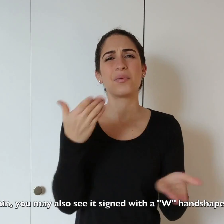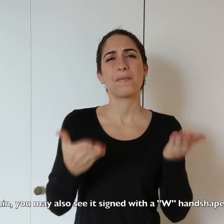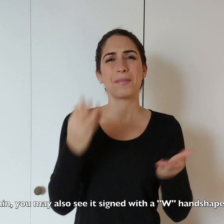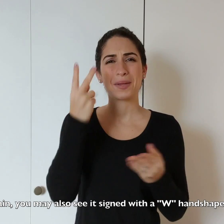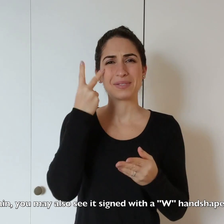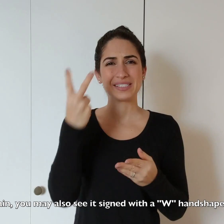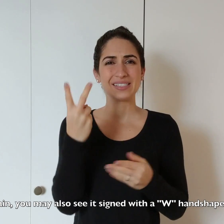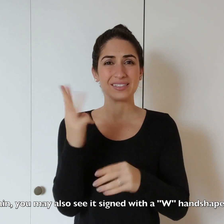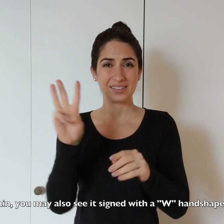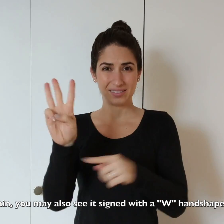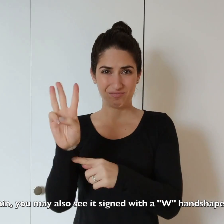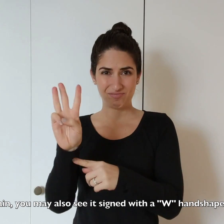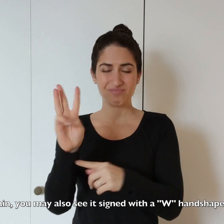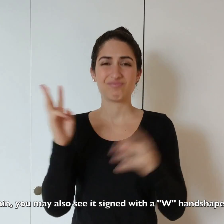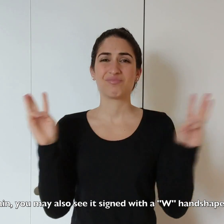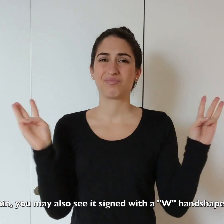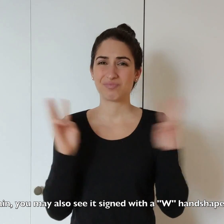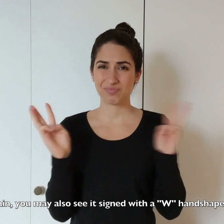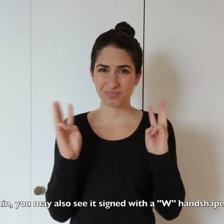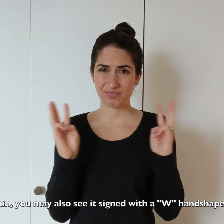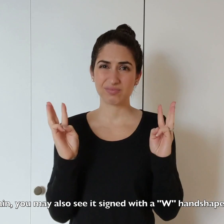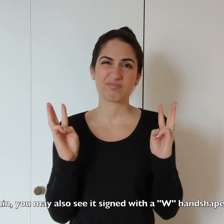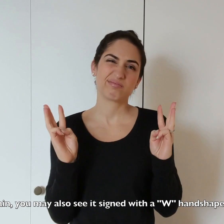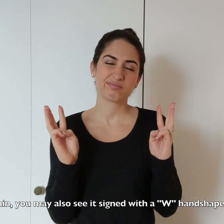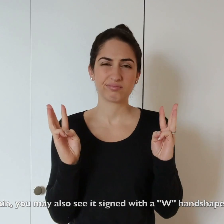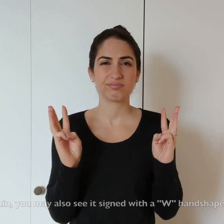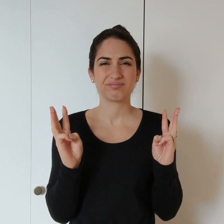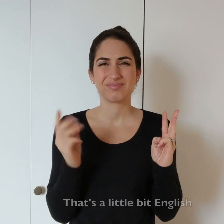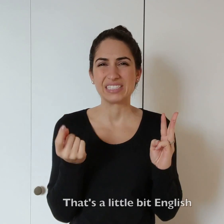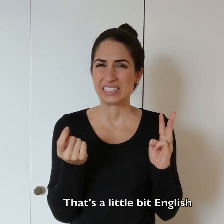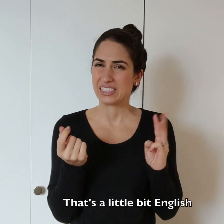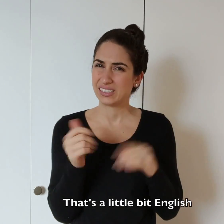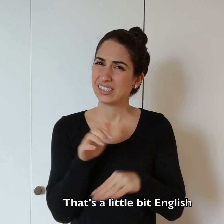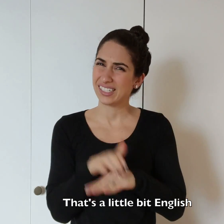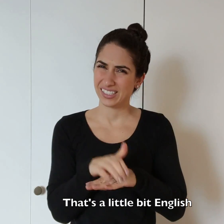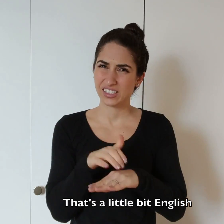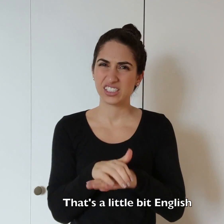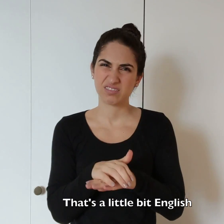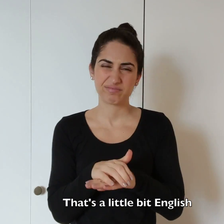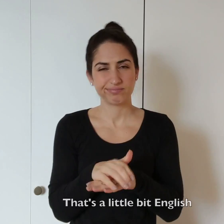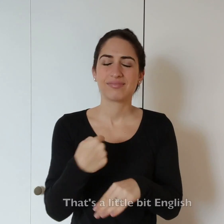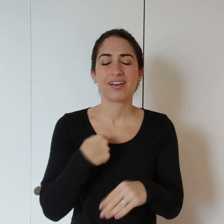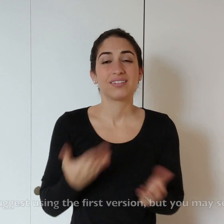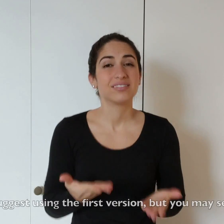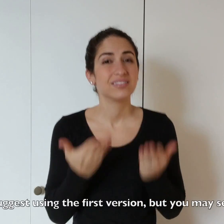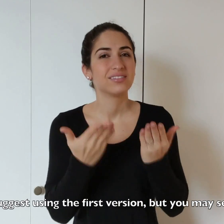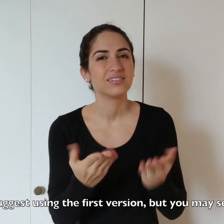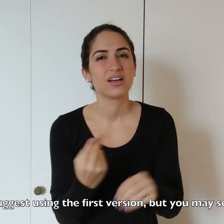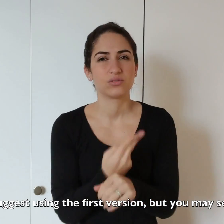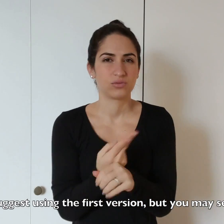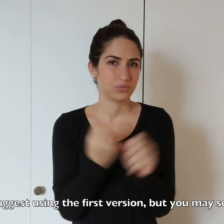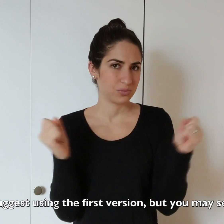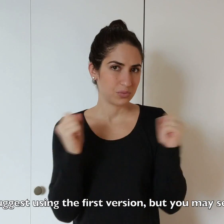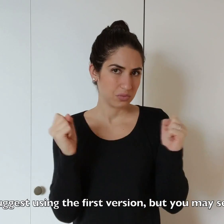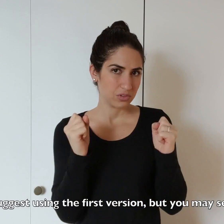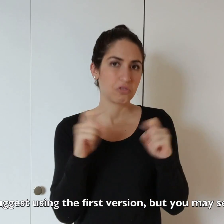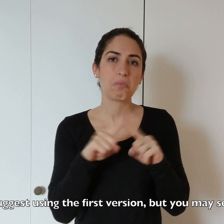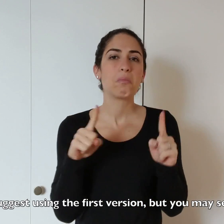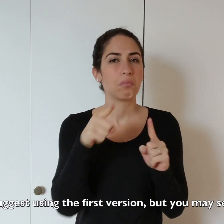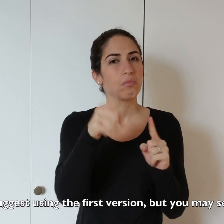And again, you may also see it with the W handshape. Winter. It's a little English. I suggest that you use winter like